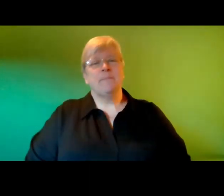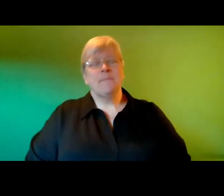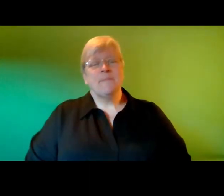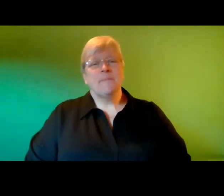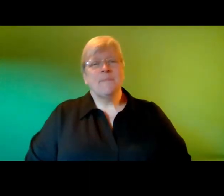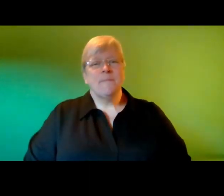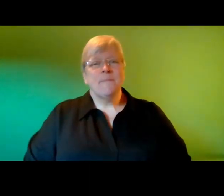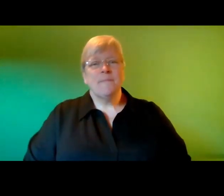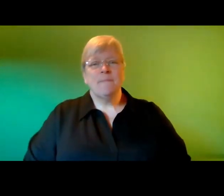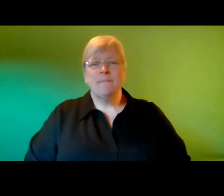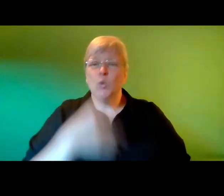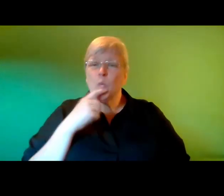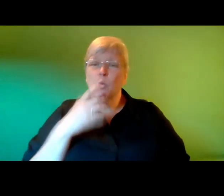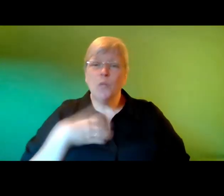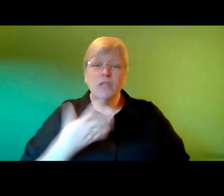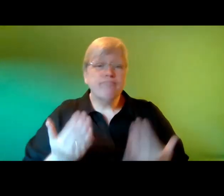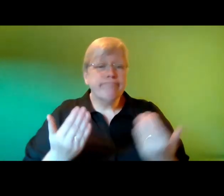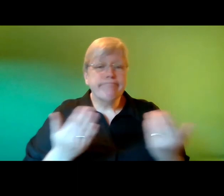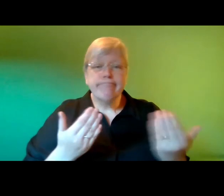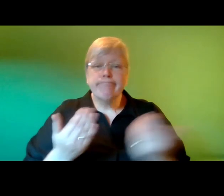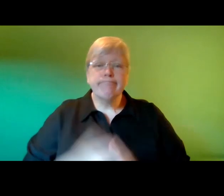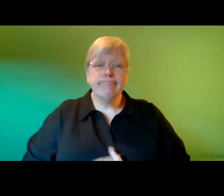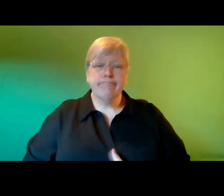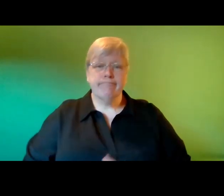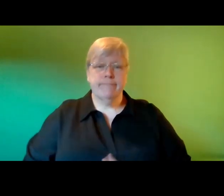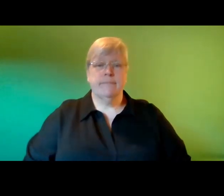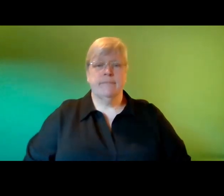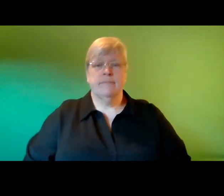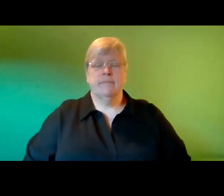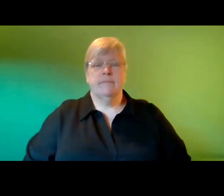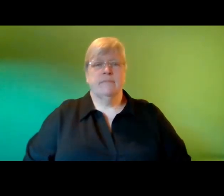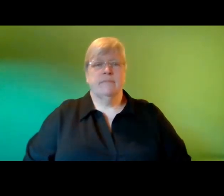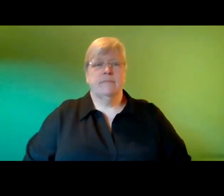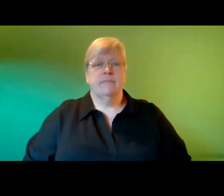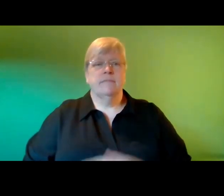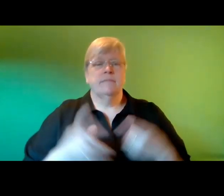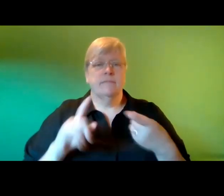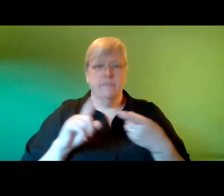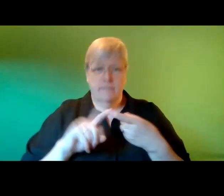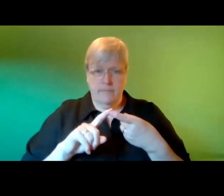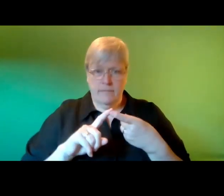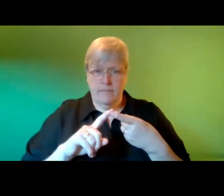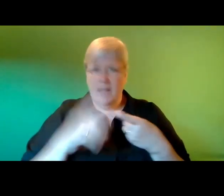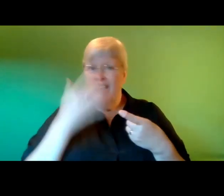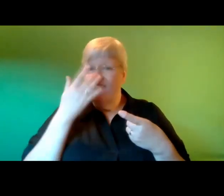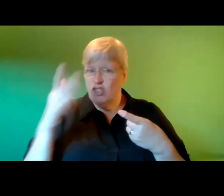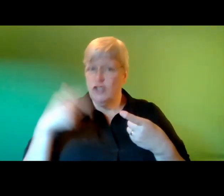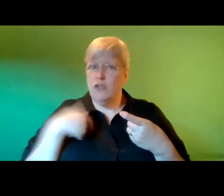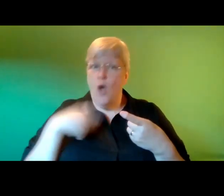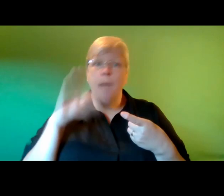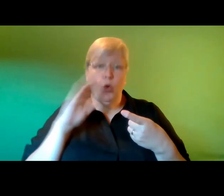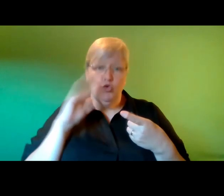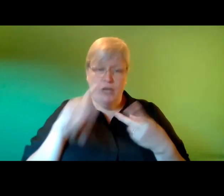so anybody kind of let's just break that down actually so it's kind of split up into fiction or prose or poetry